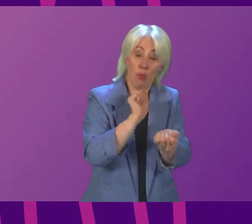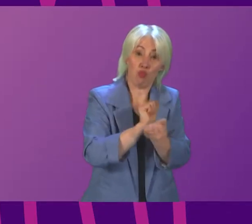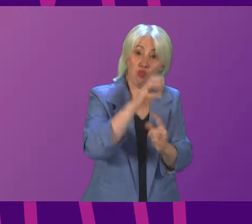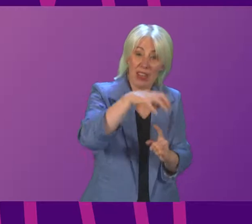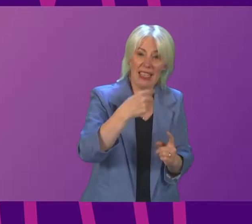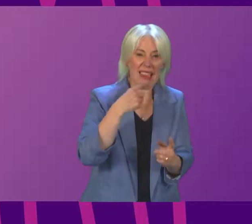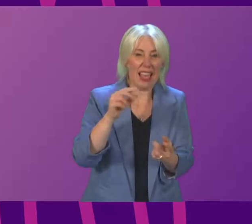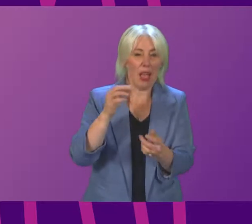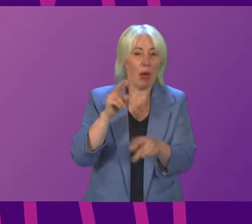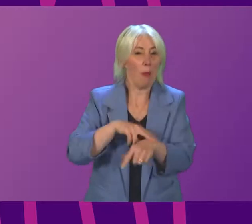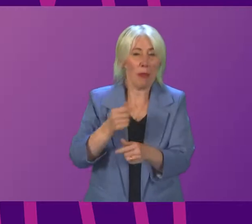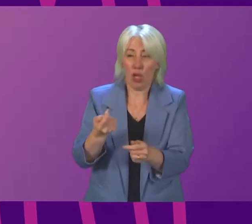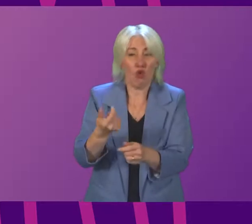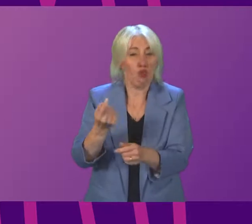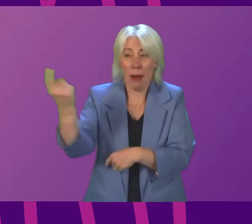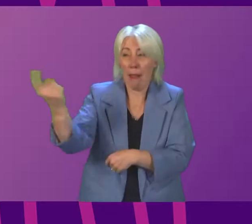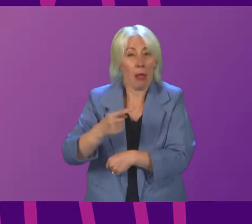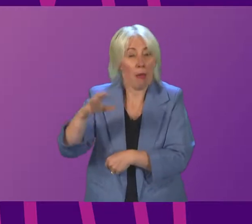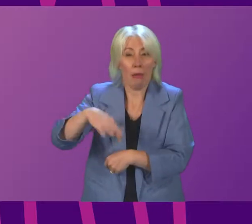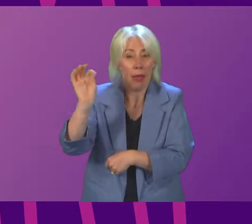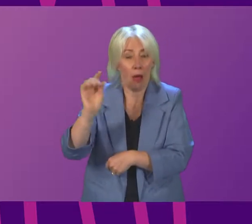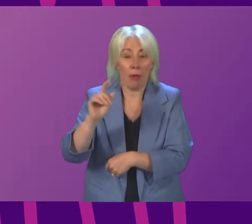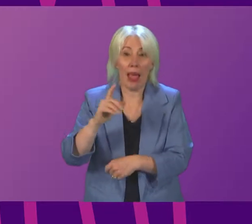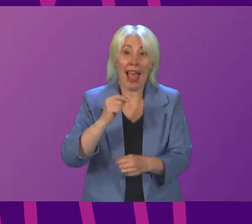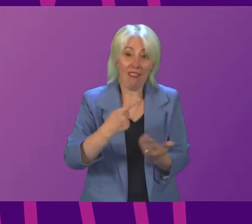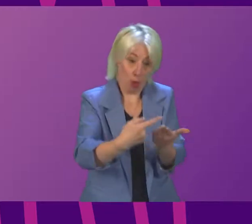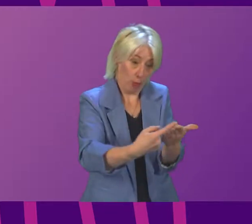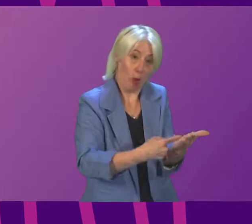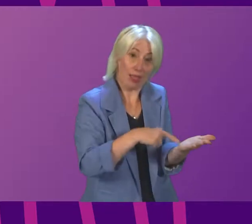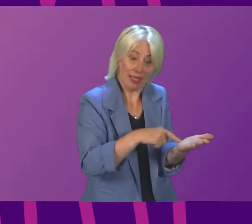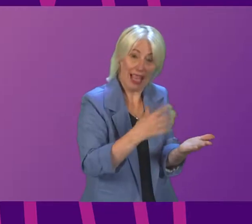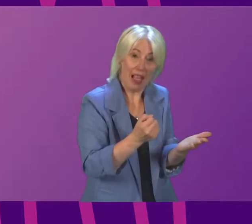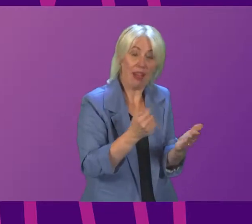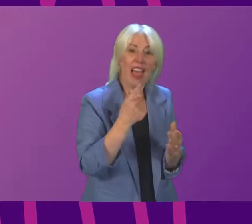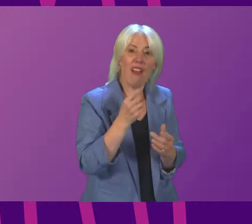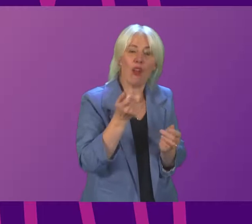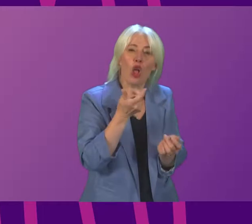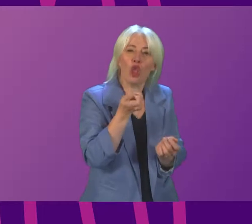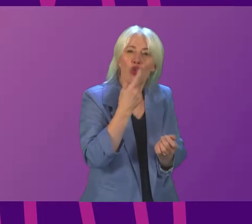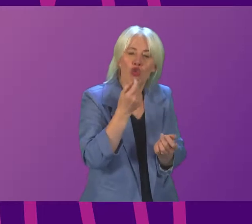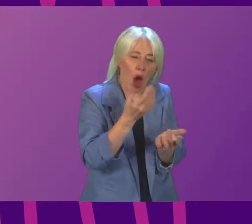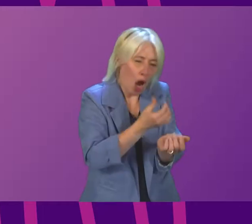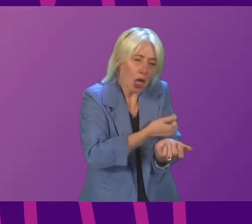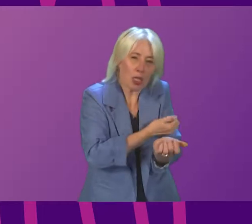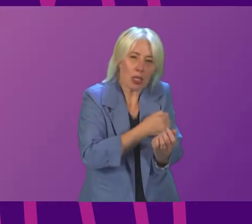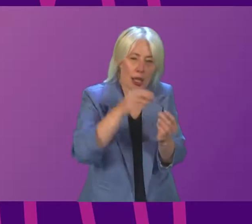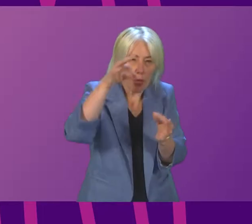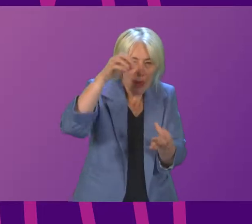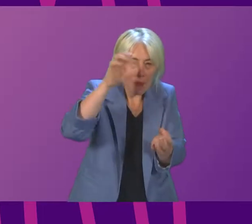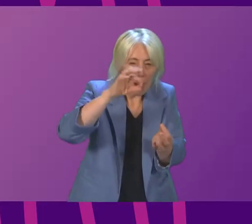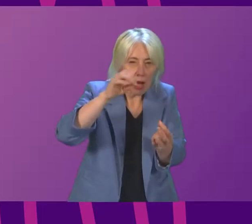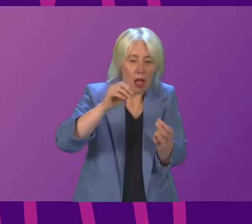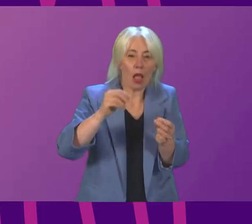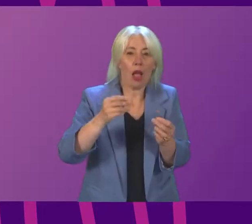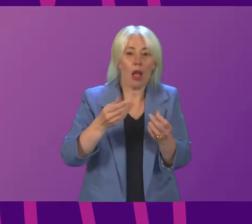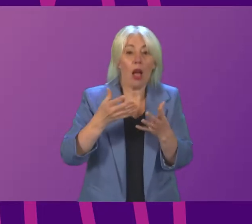the Scottish Prison Service explaining their policy. The drug-soaked items are stored, then handed to prisoners upon their